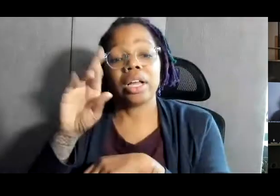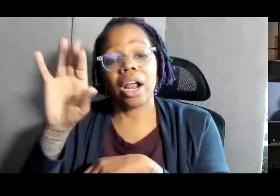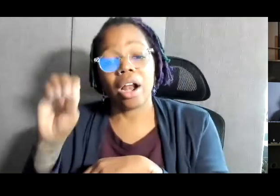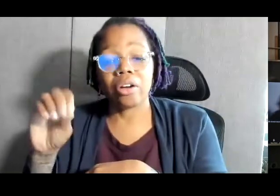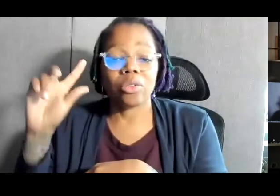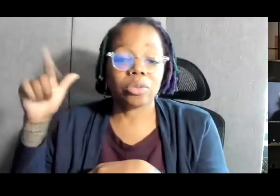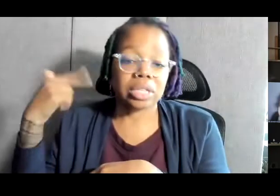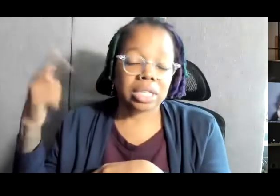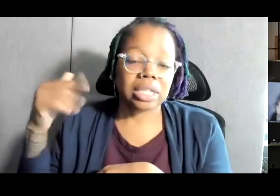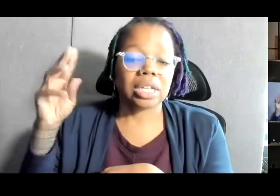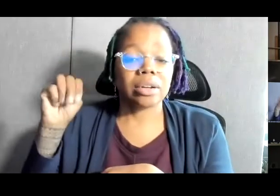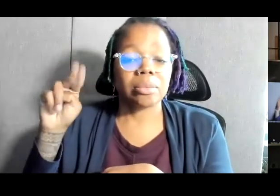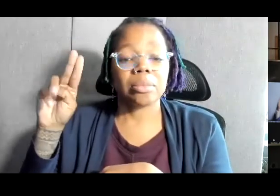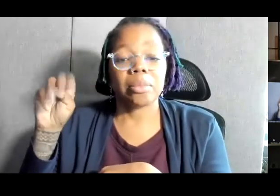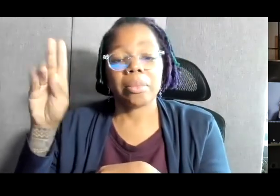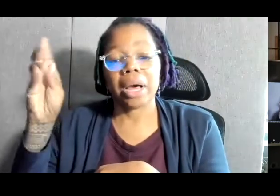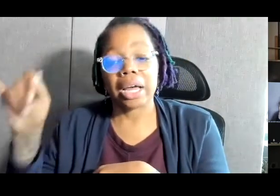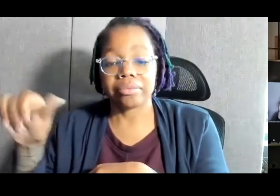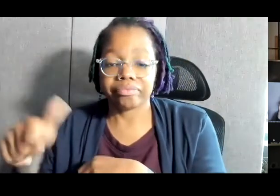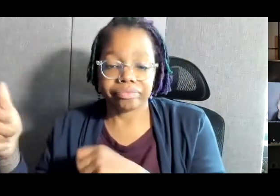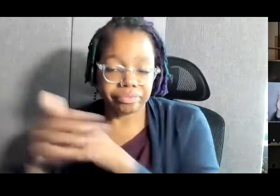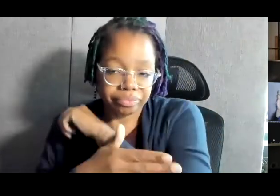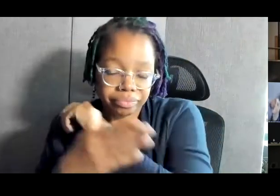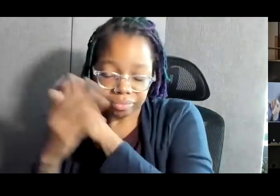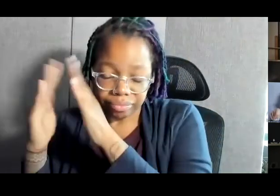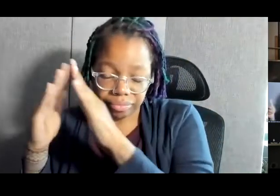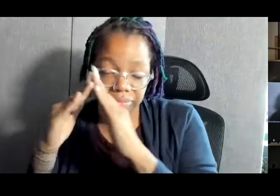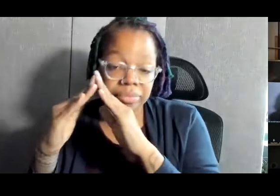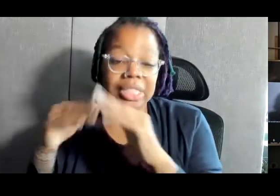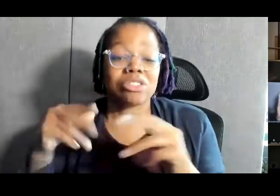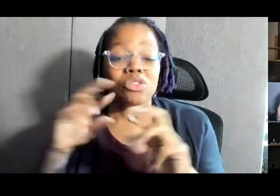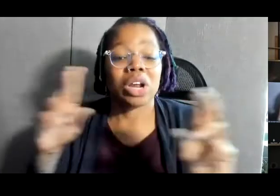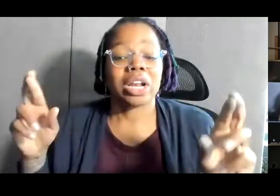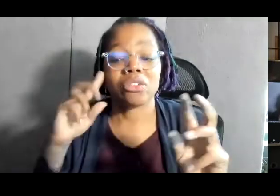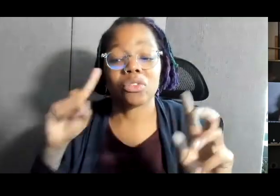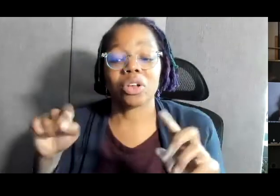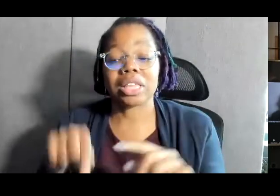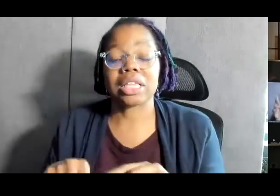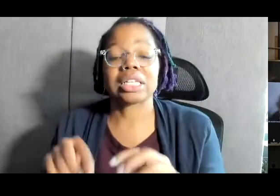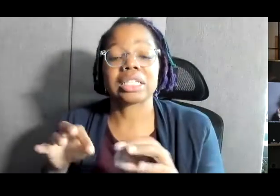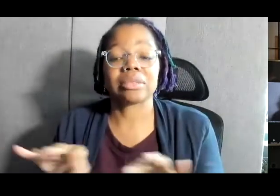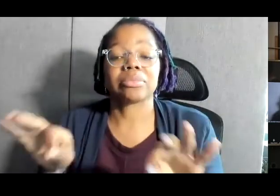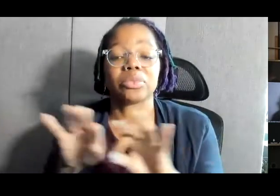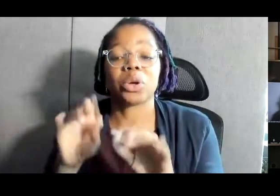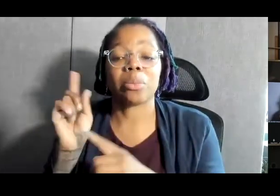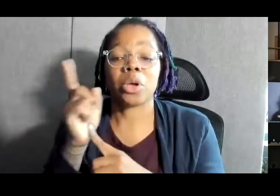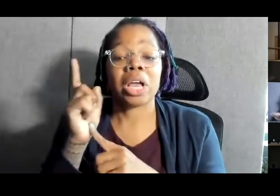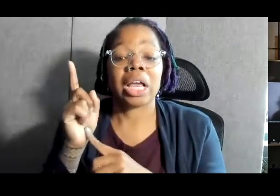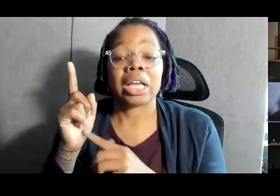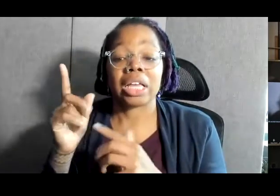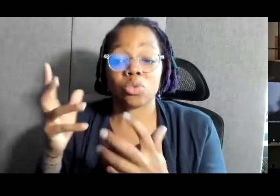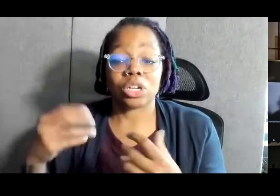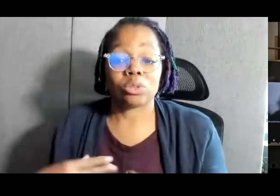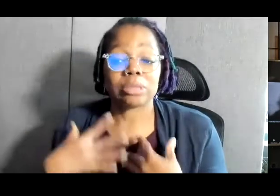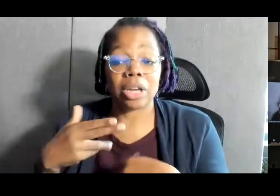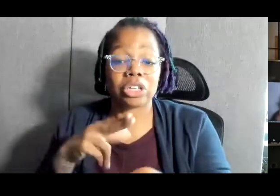and Mumbai and elsewhere. In preparing for this historic moment, he sought to both inspire the nation and to send a message,